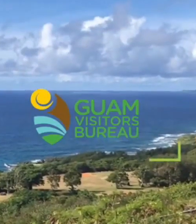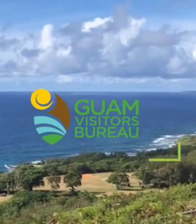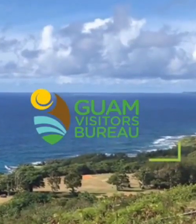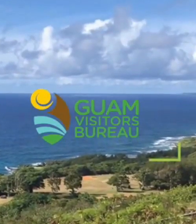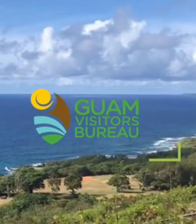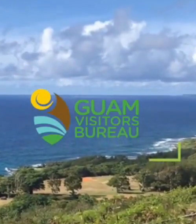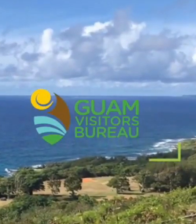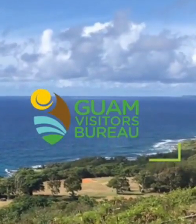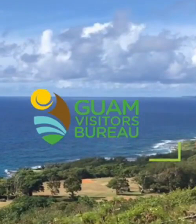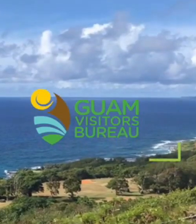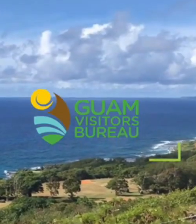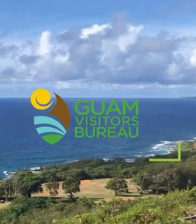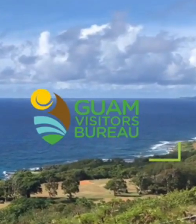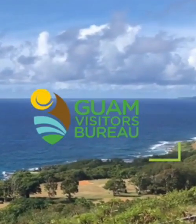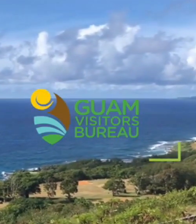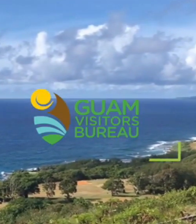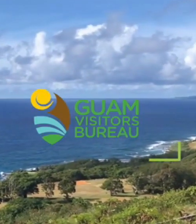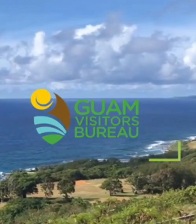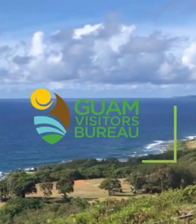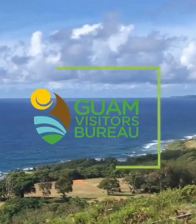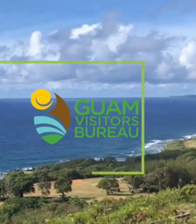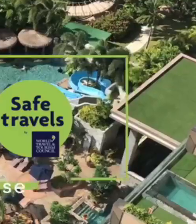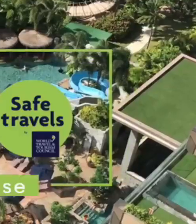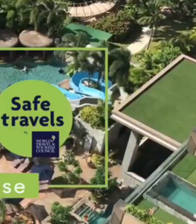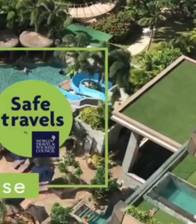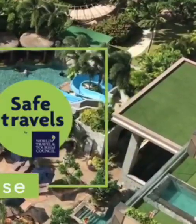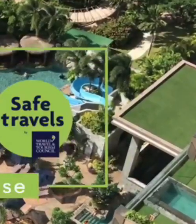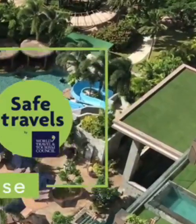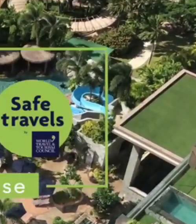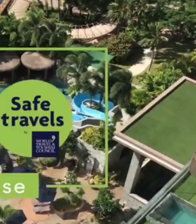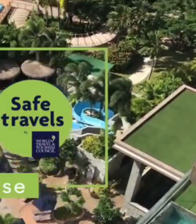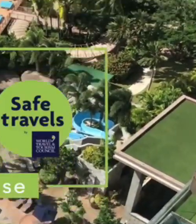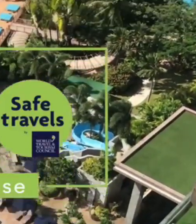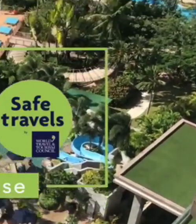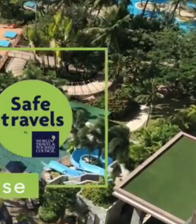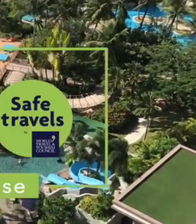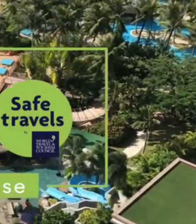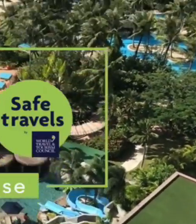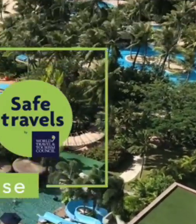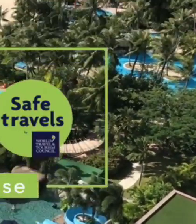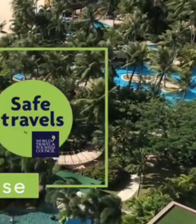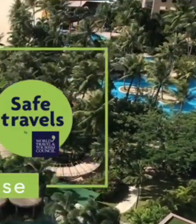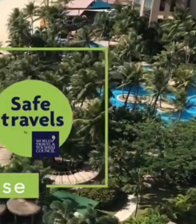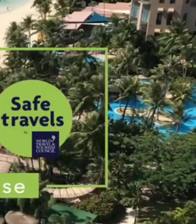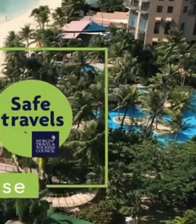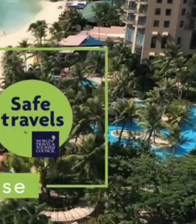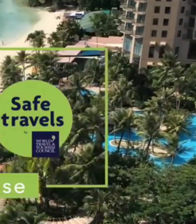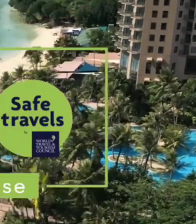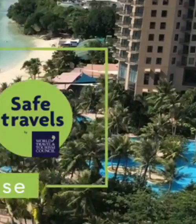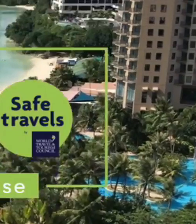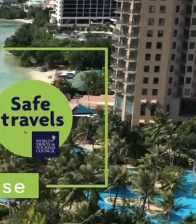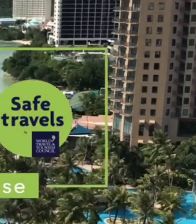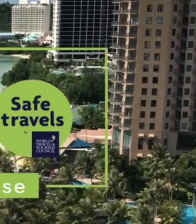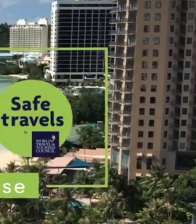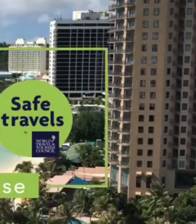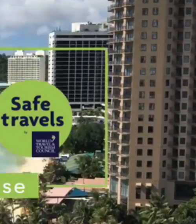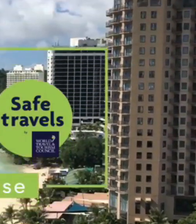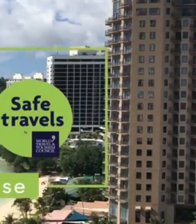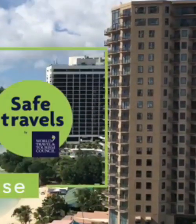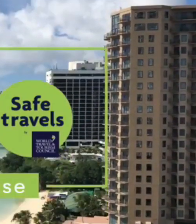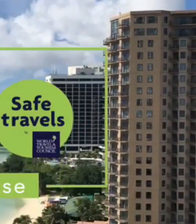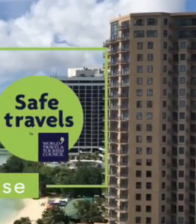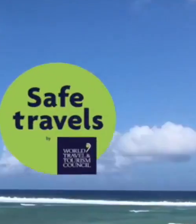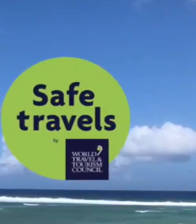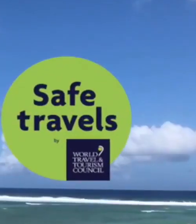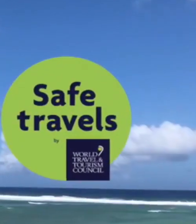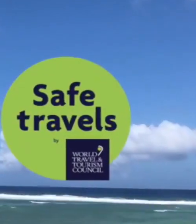KUIM News in partnership with the Guam Visitors Bureau brings you the Guam Safe and WTTC Safe Travel Certified Program Showcase. Look out for